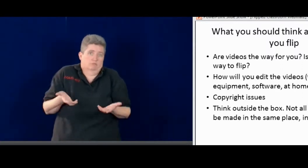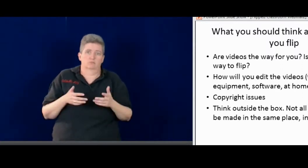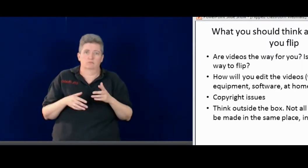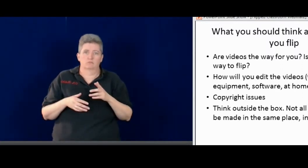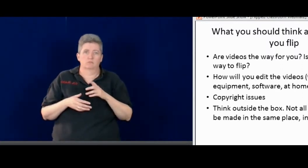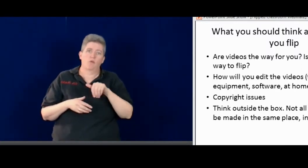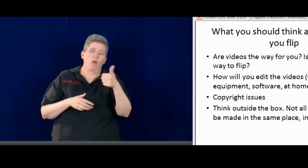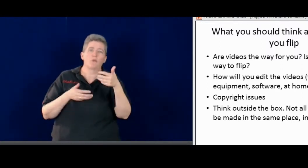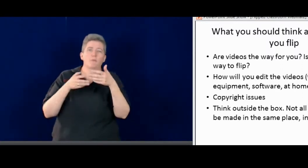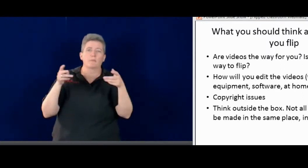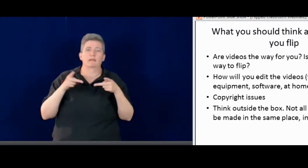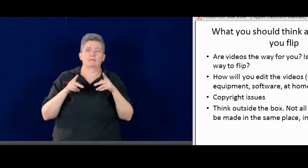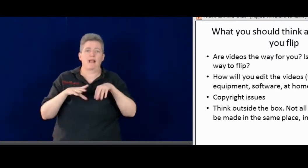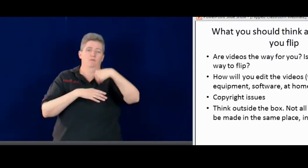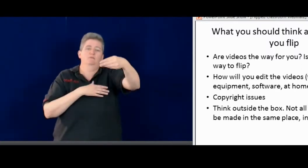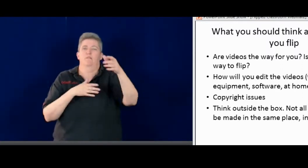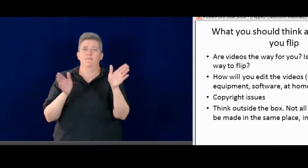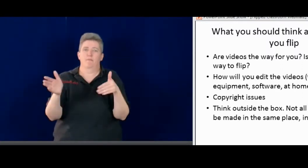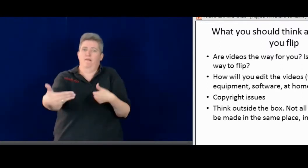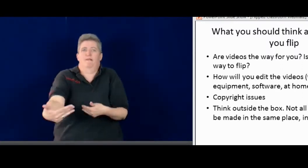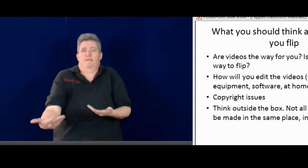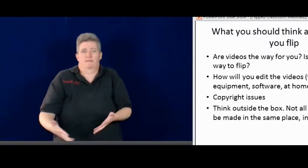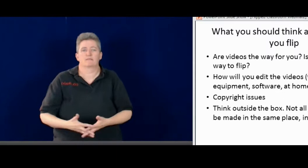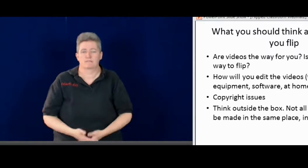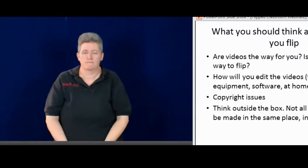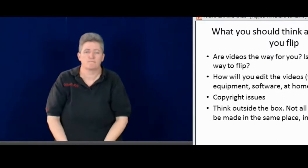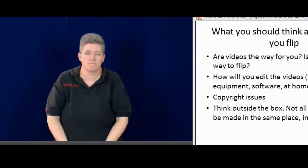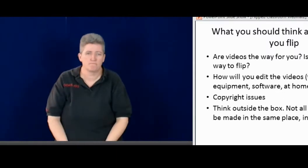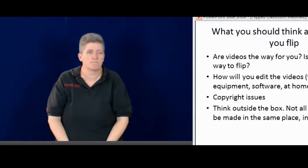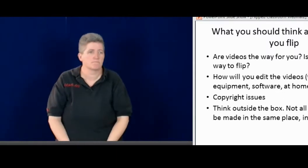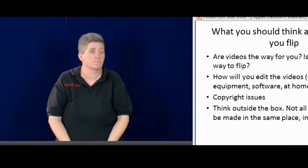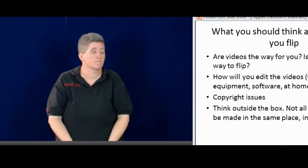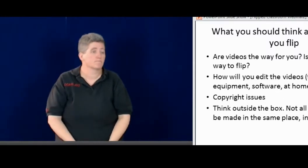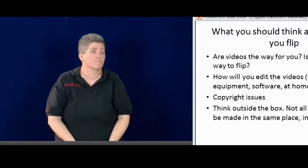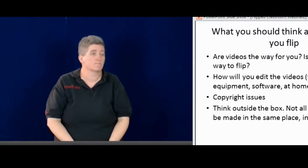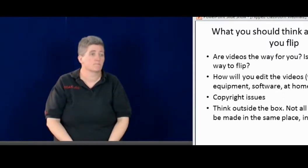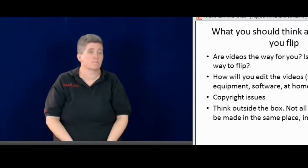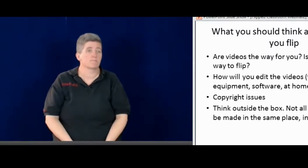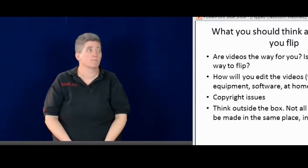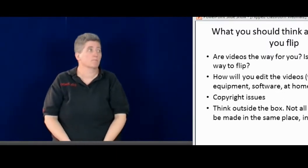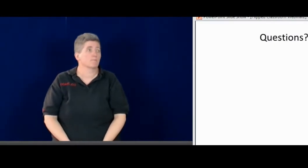maybe make a video there. There are other places. again, think out of the box.